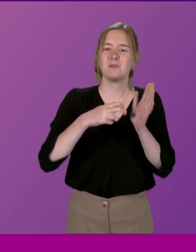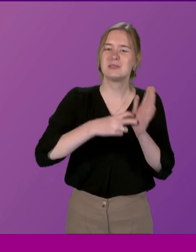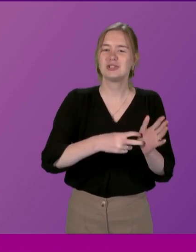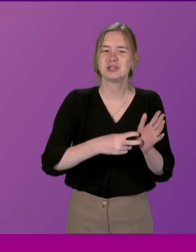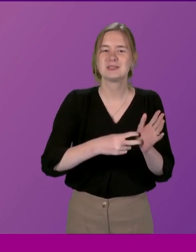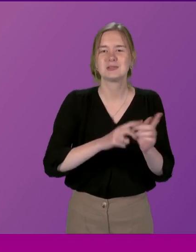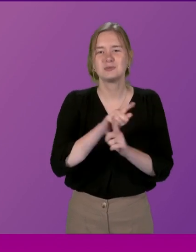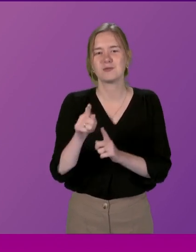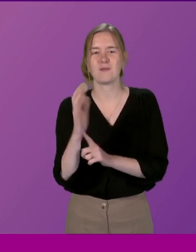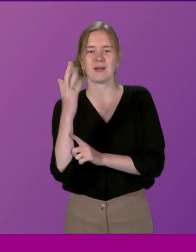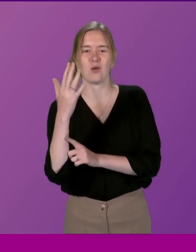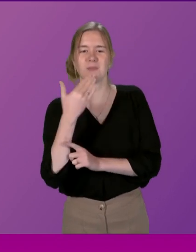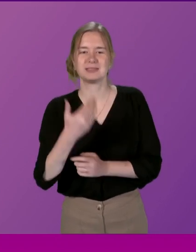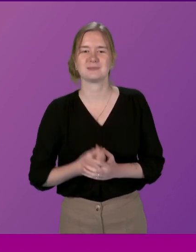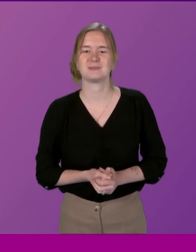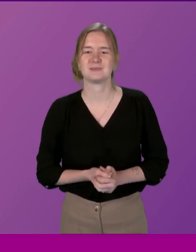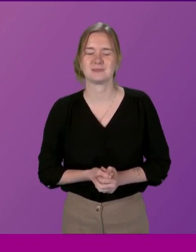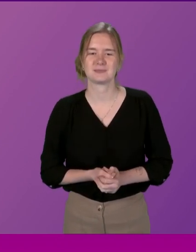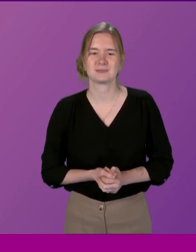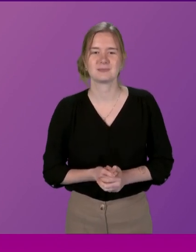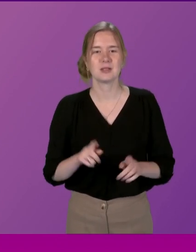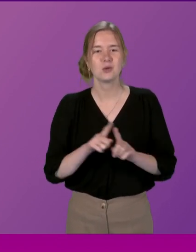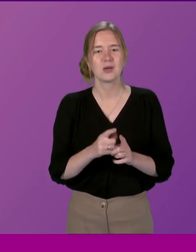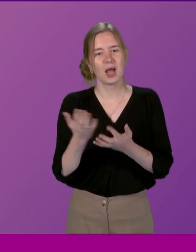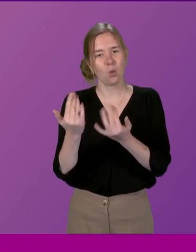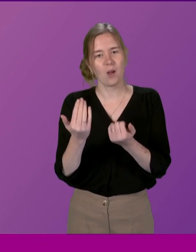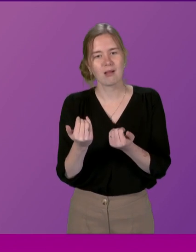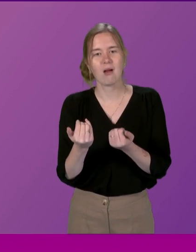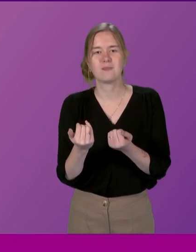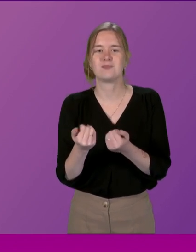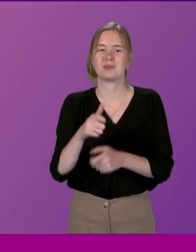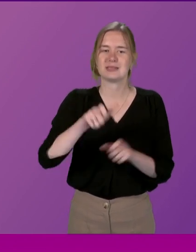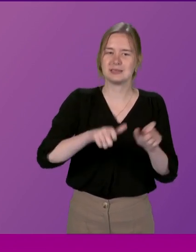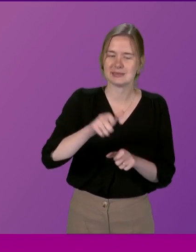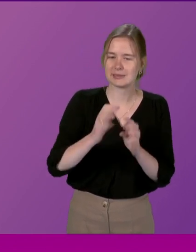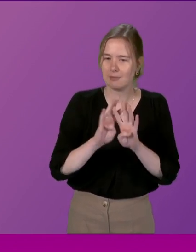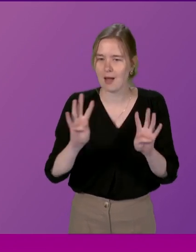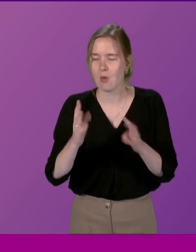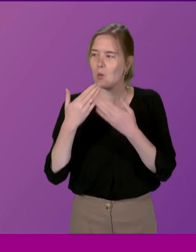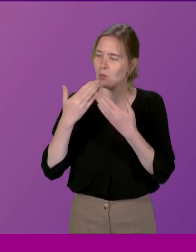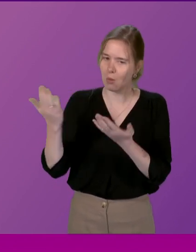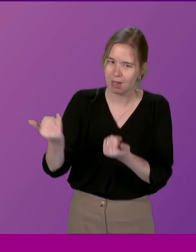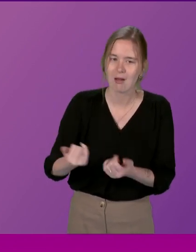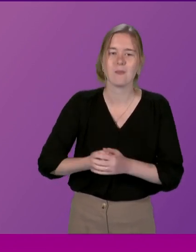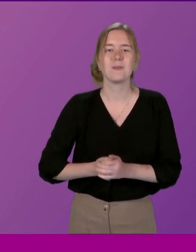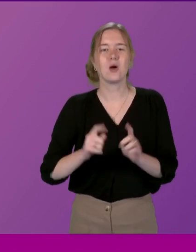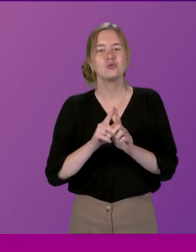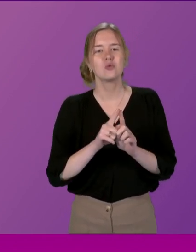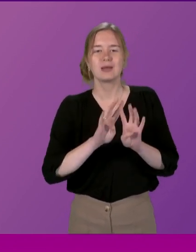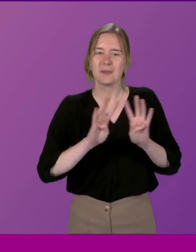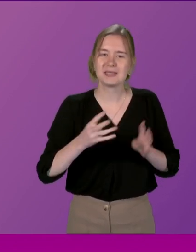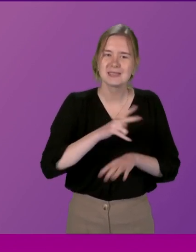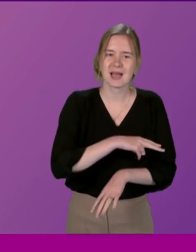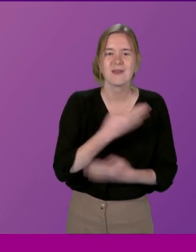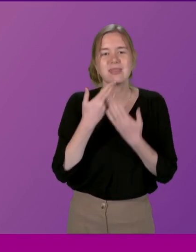five o'clock please Thank you, President Officer And can I also welcome members of the Citizens Panel to the Public Gallery And the committee staff And